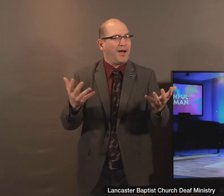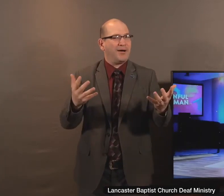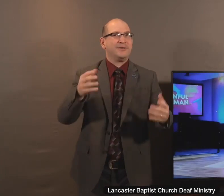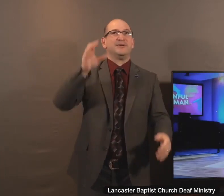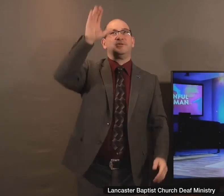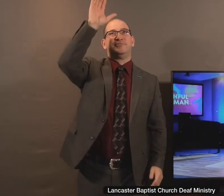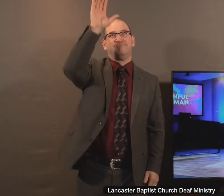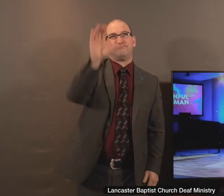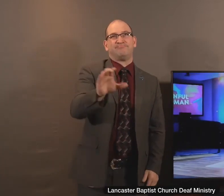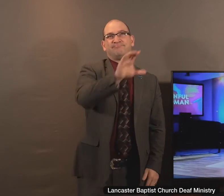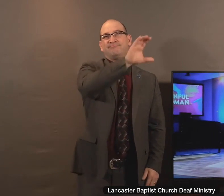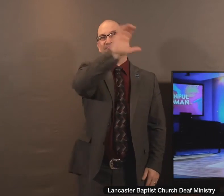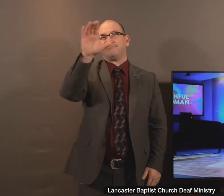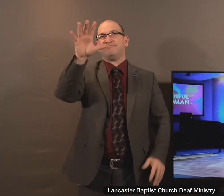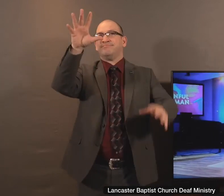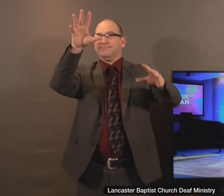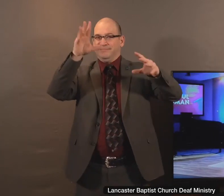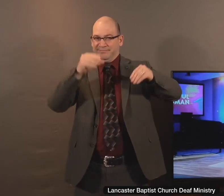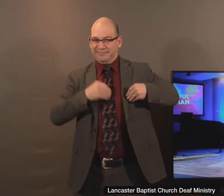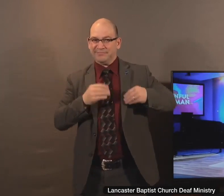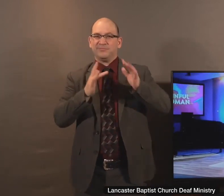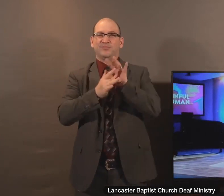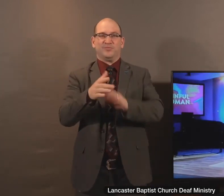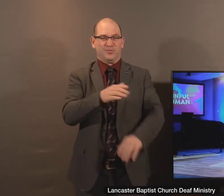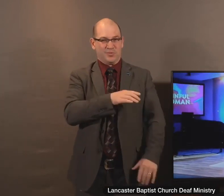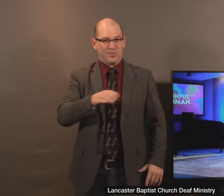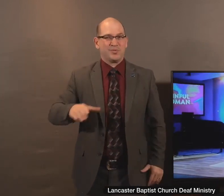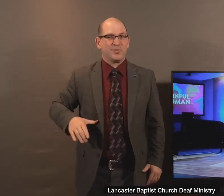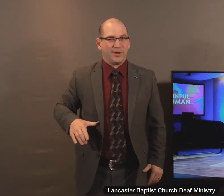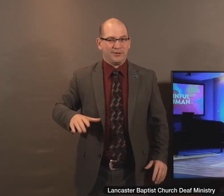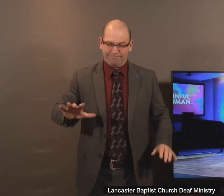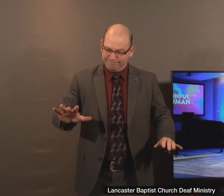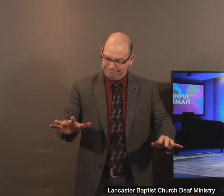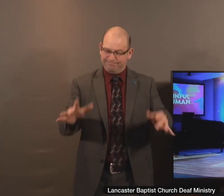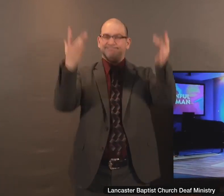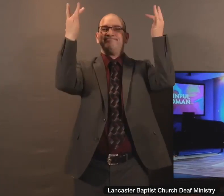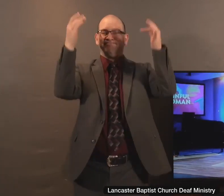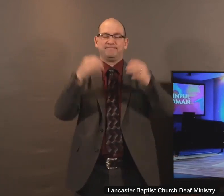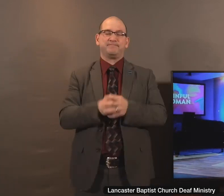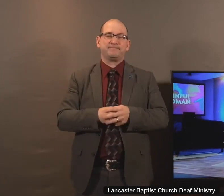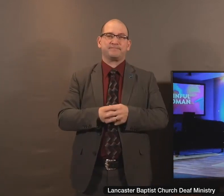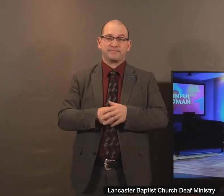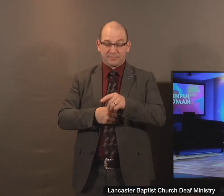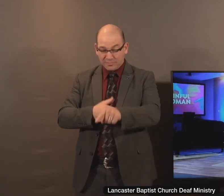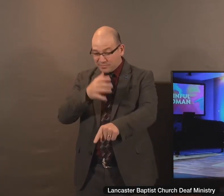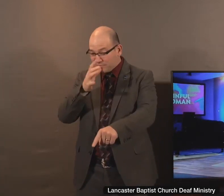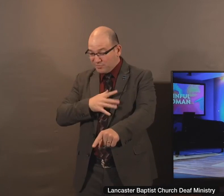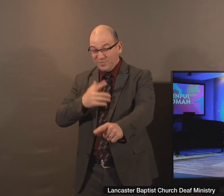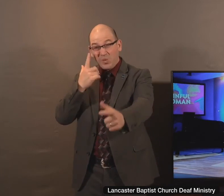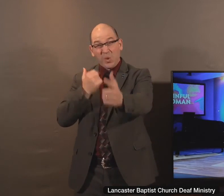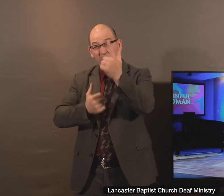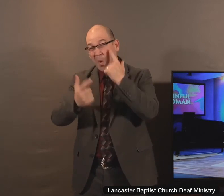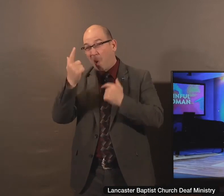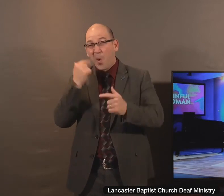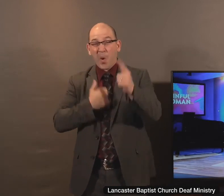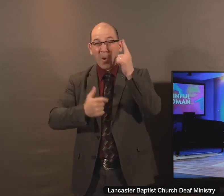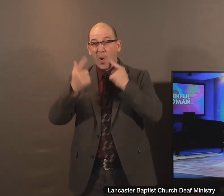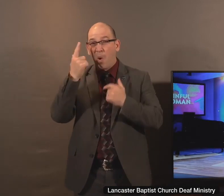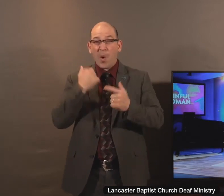as she came into the Lord. The weeping was obvious and in fact it was so pervasive that the word here for weeping